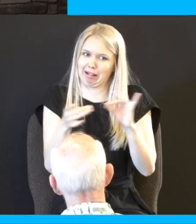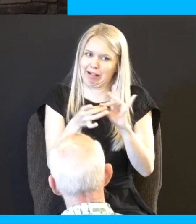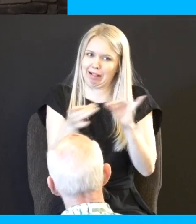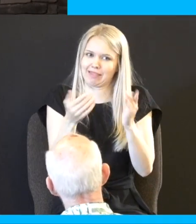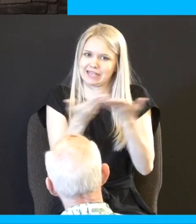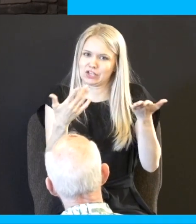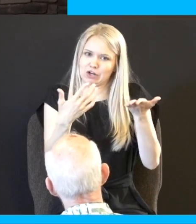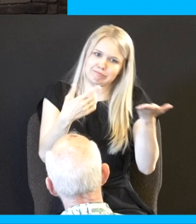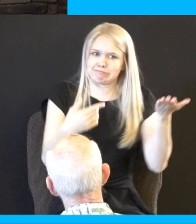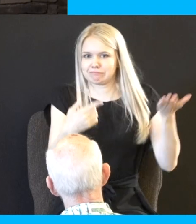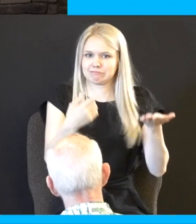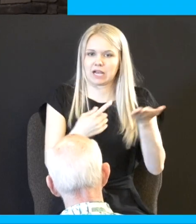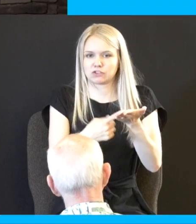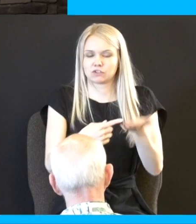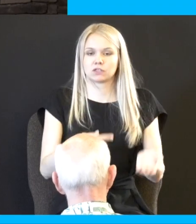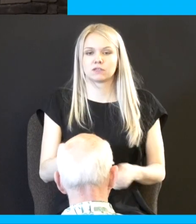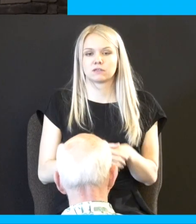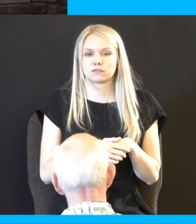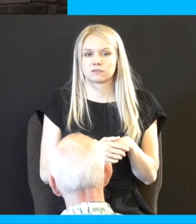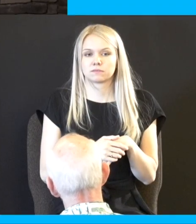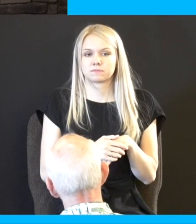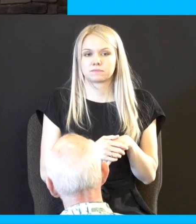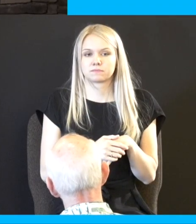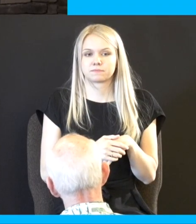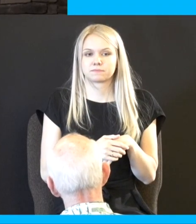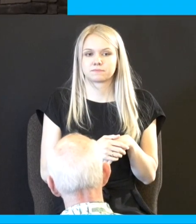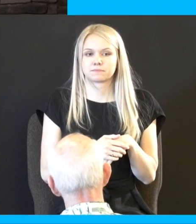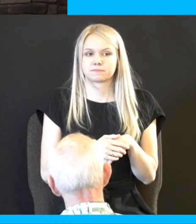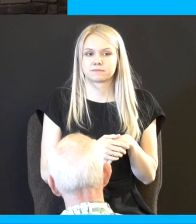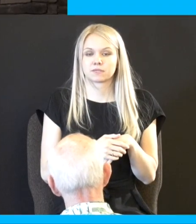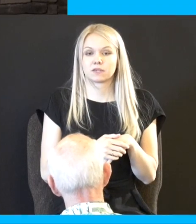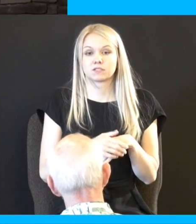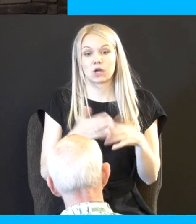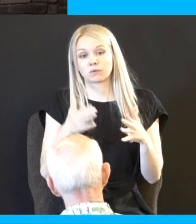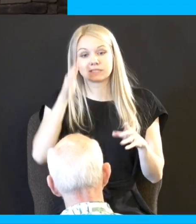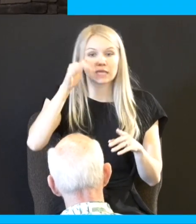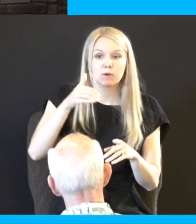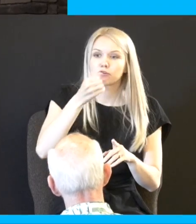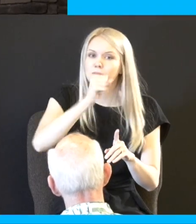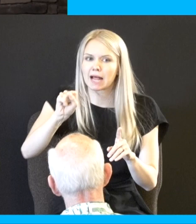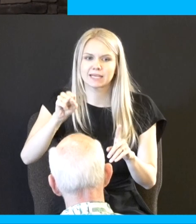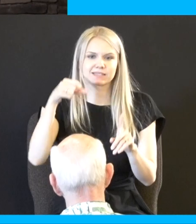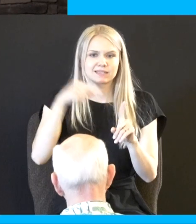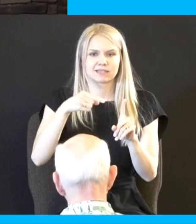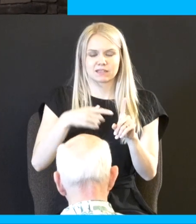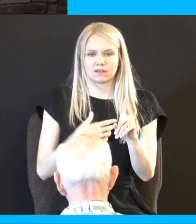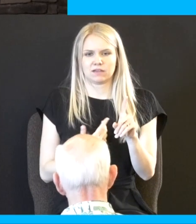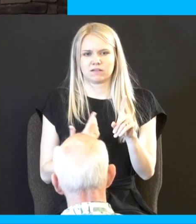explained to them the statute and rebellious and they're right that's exactly what they did you know and stubborn rebellious we lay it out and they're like well how